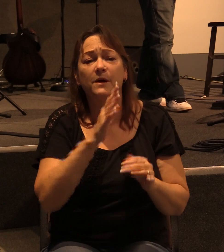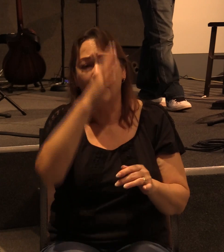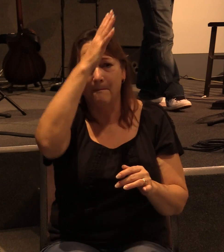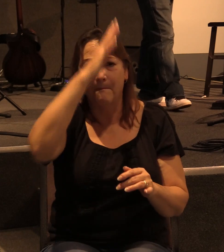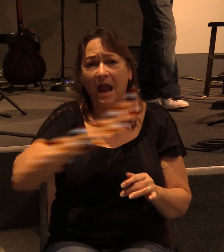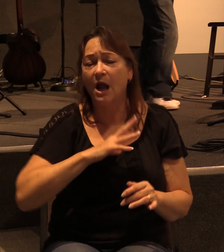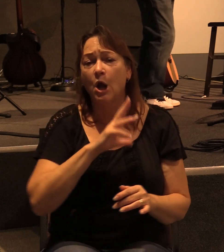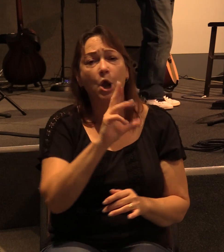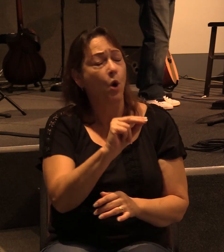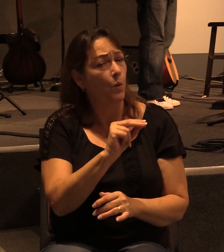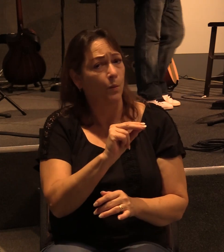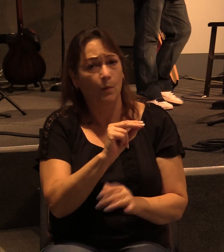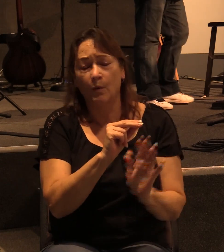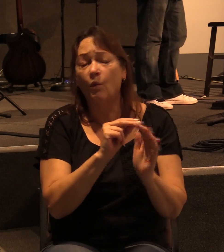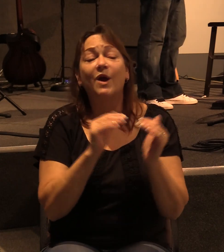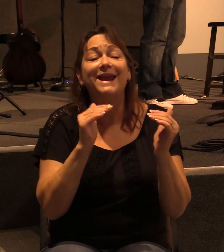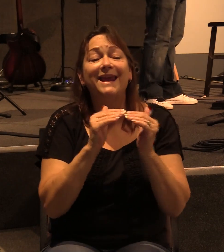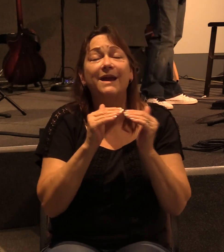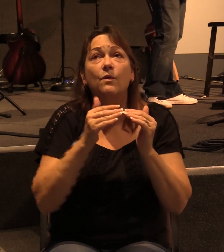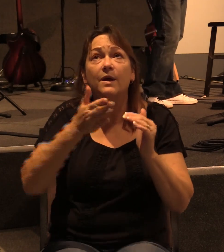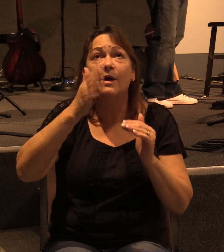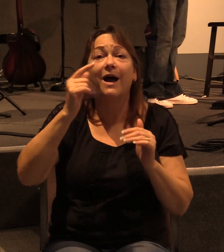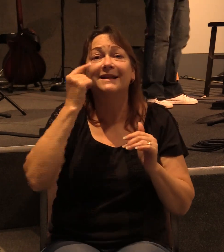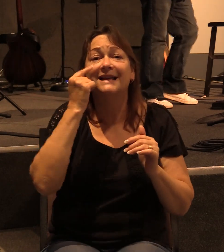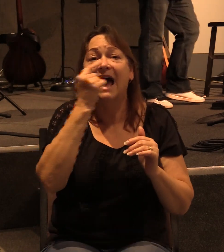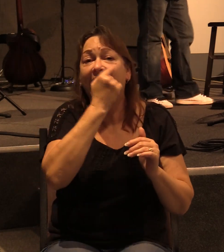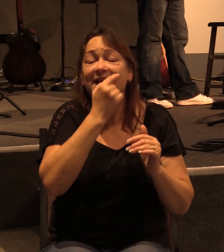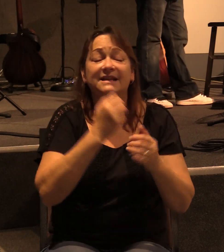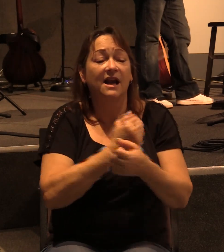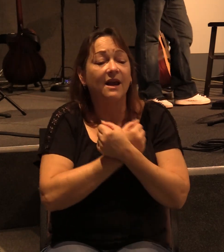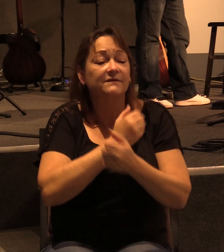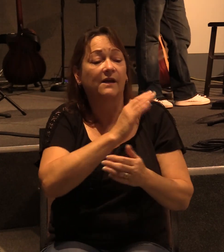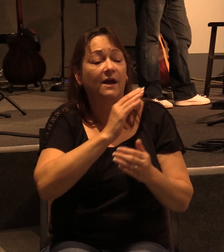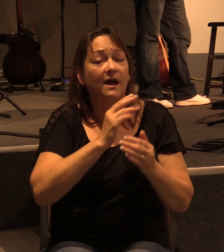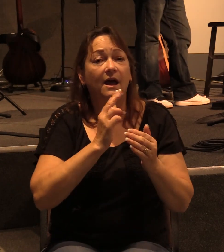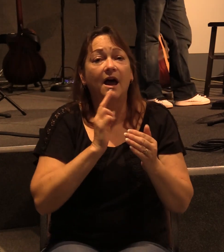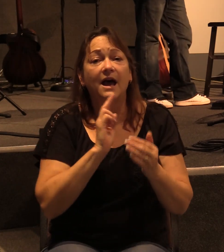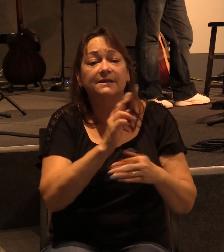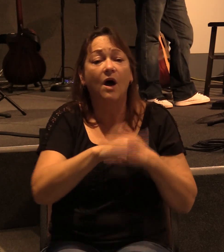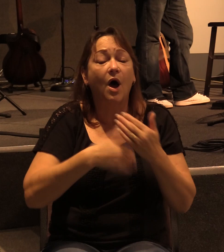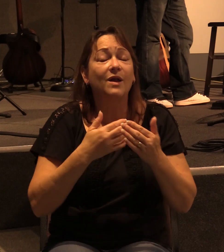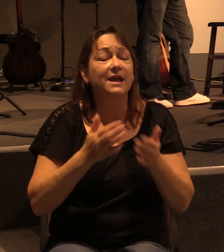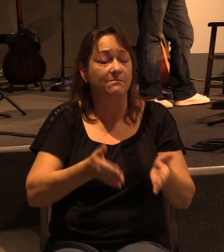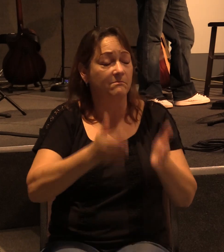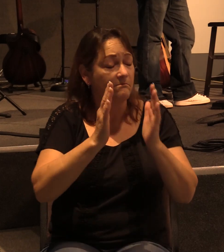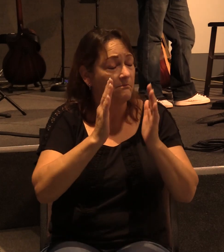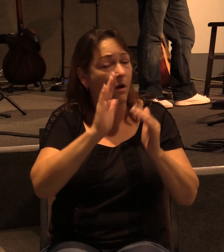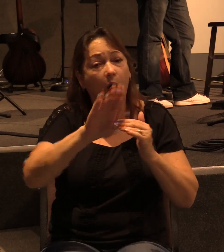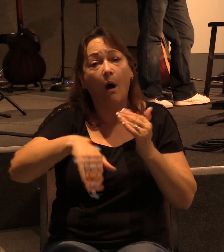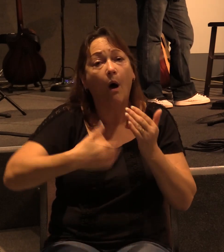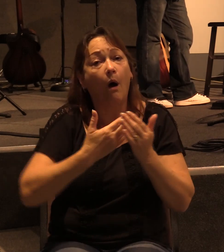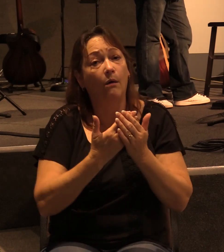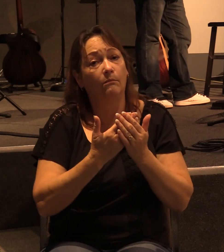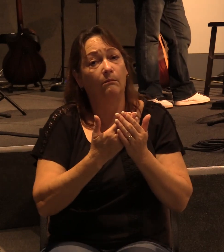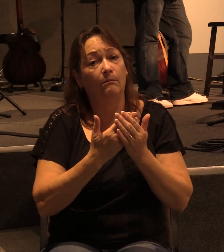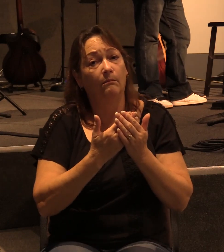All right? We're equal in the eyes of God. He loves us all equally. He hears us all equally.